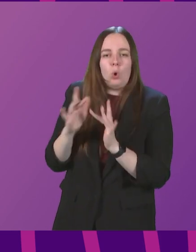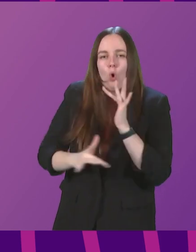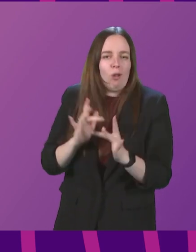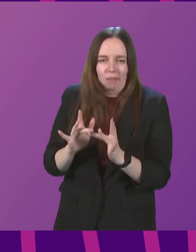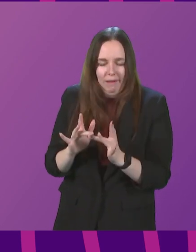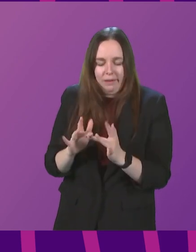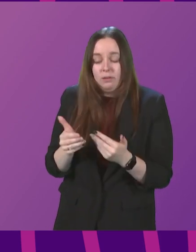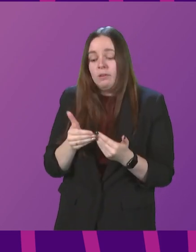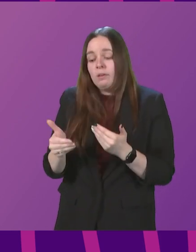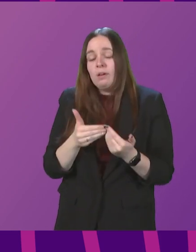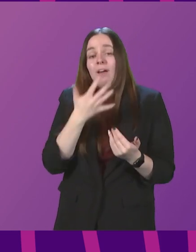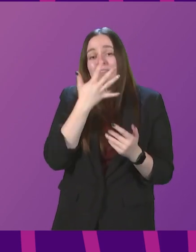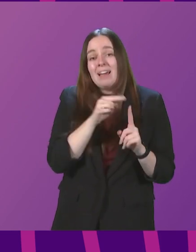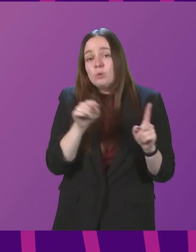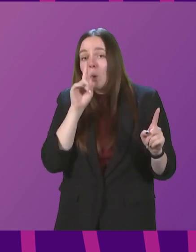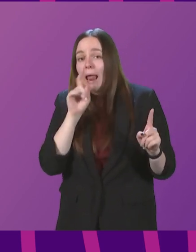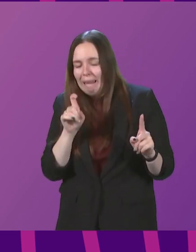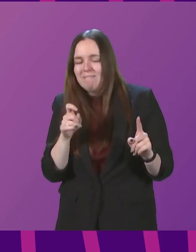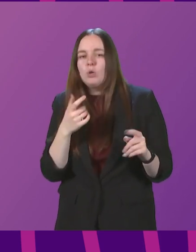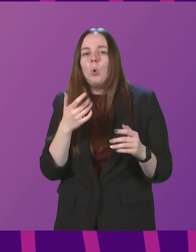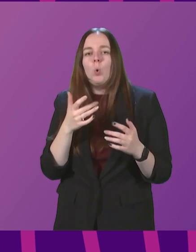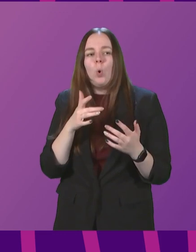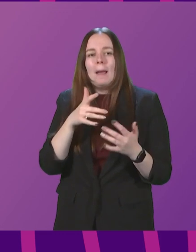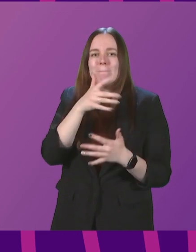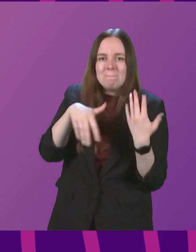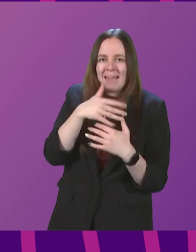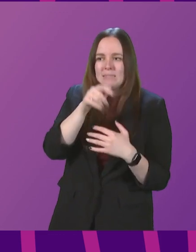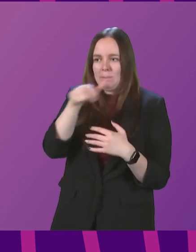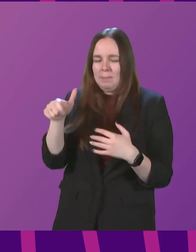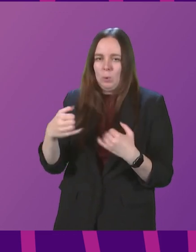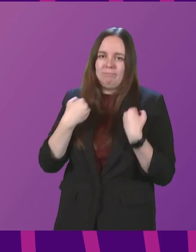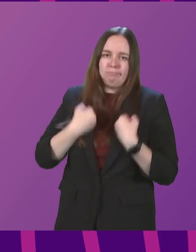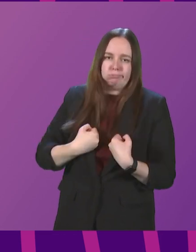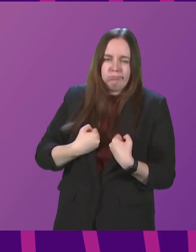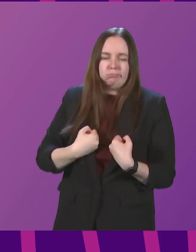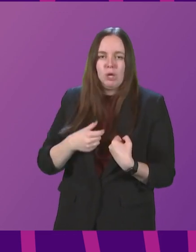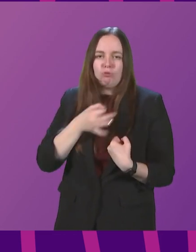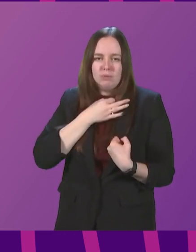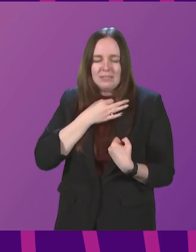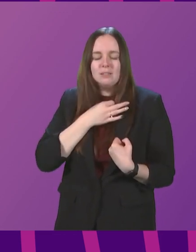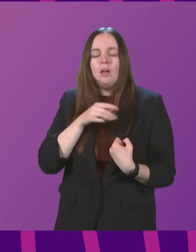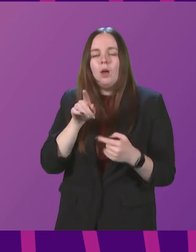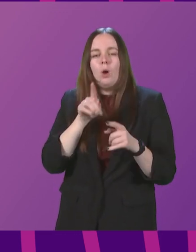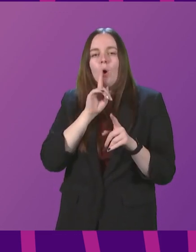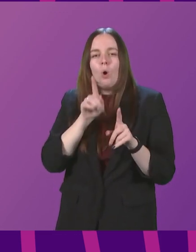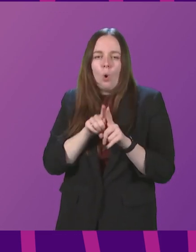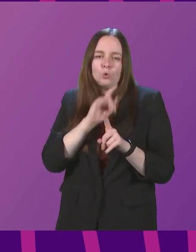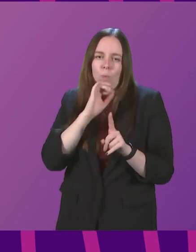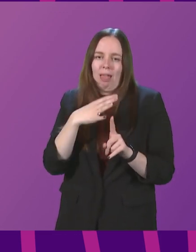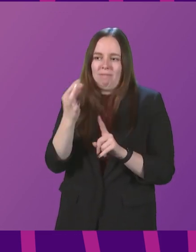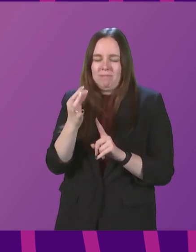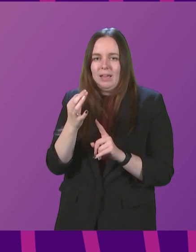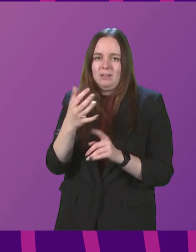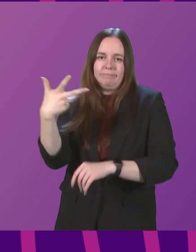In due course, 5- to 11-year-olds who are household contacts of people with immune suppression will also be invited to receive vaccination.